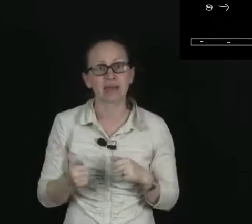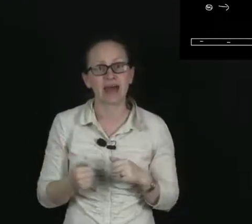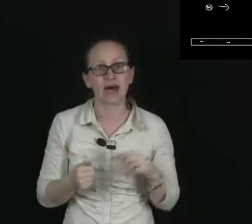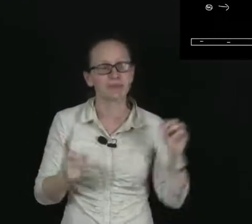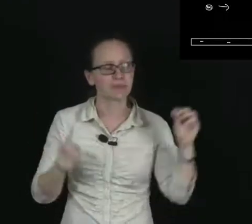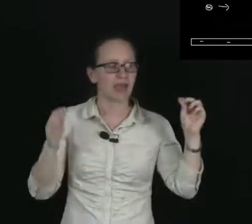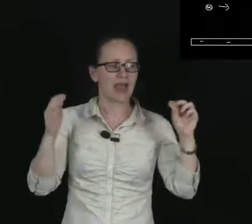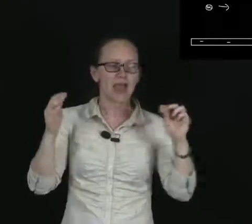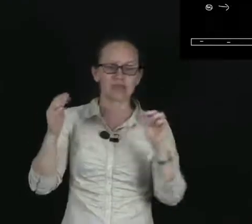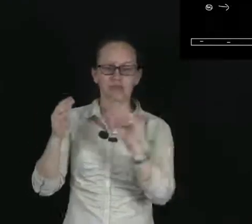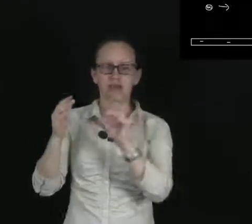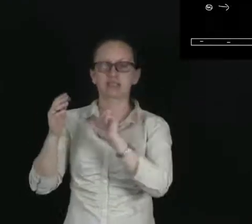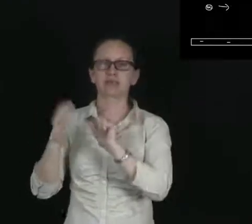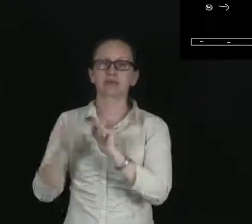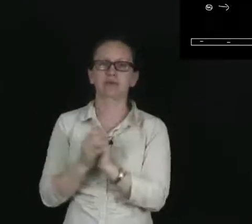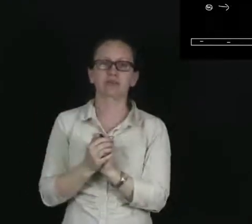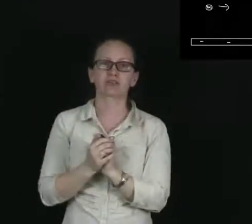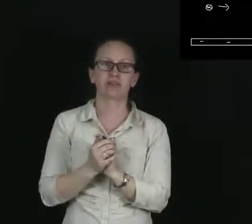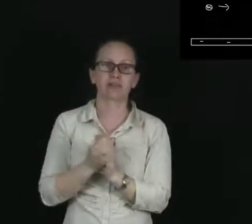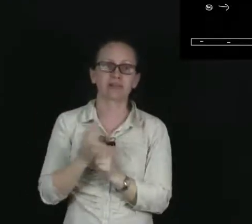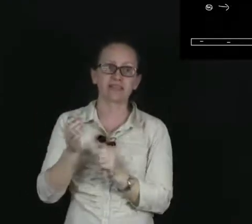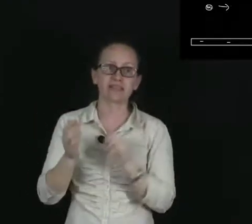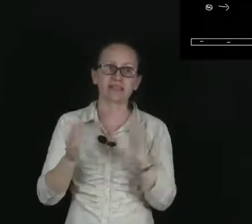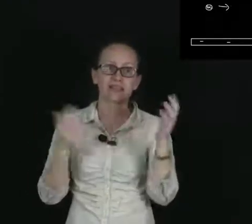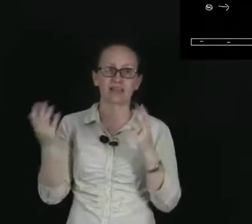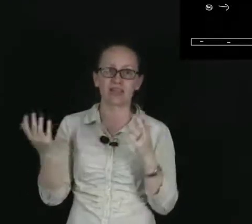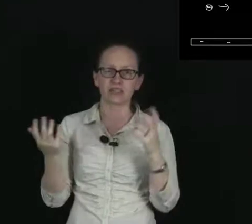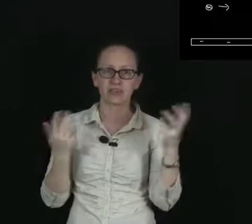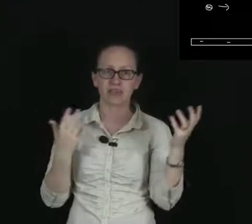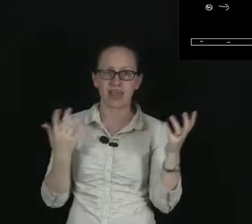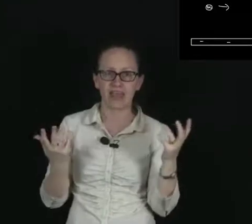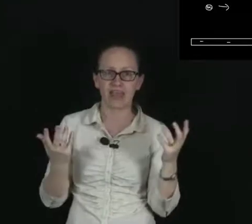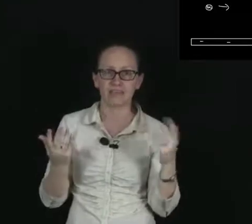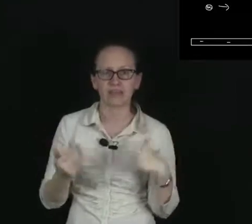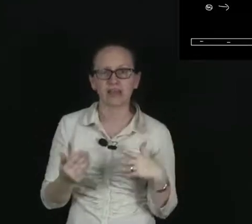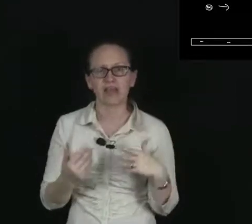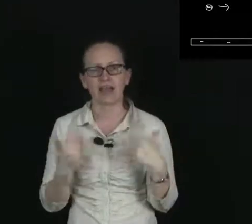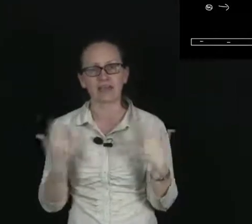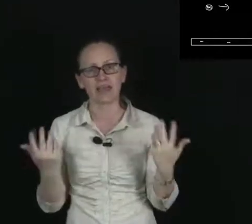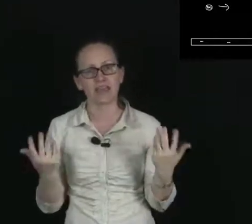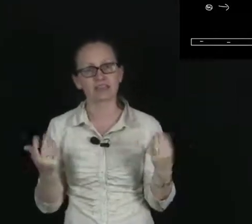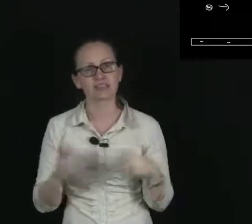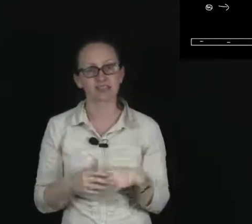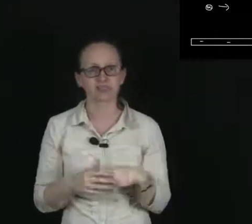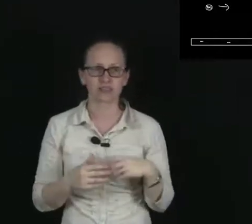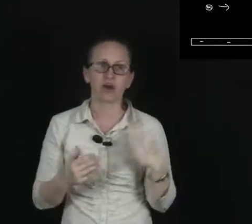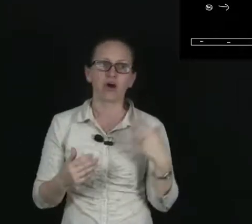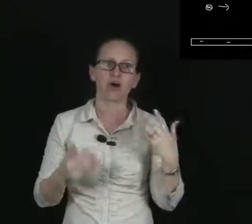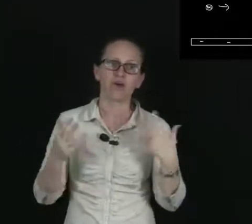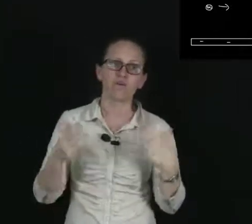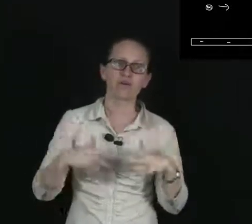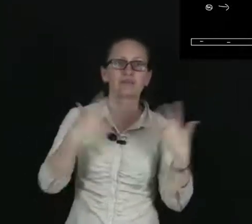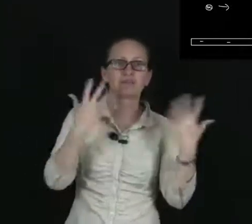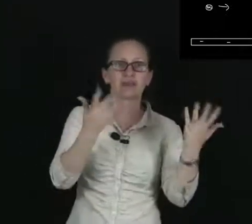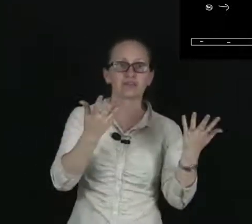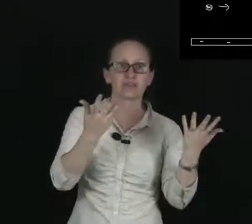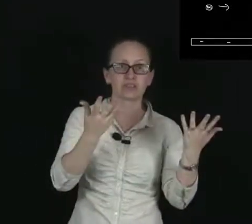power, as it passes between the two plates, it collides with air, and air consists of nitrogen